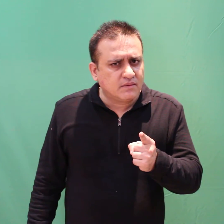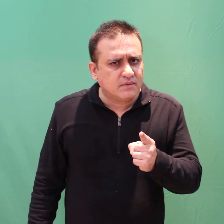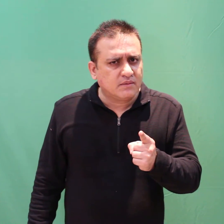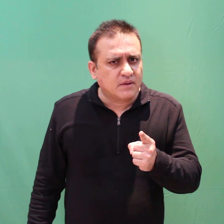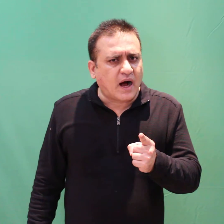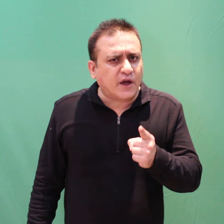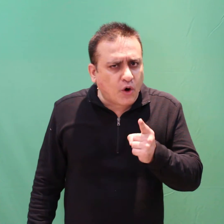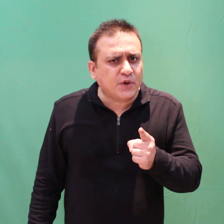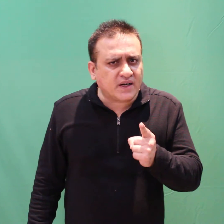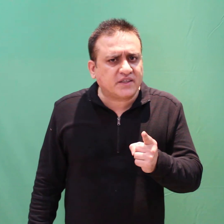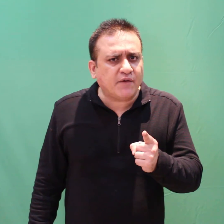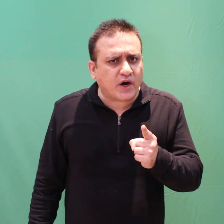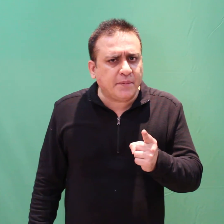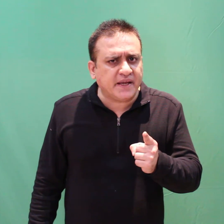Jugal, I hope you understand what I mean.